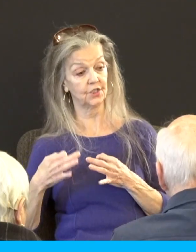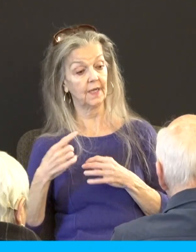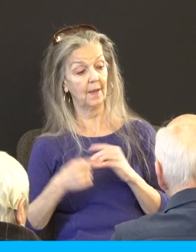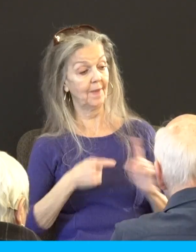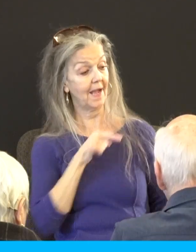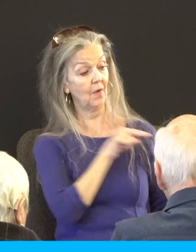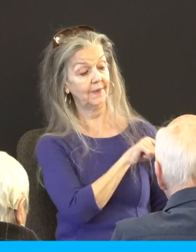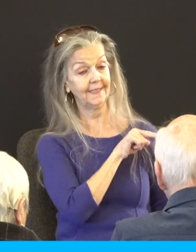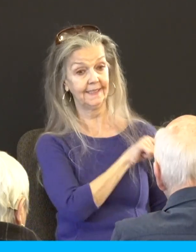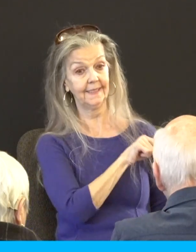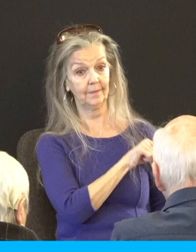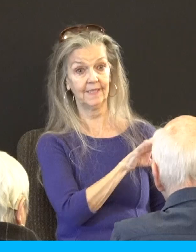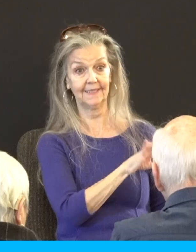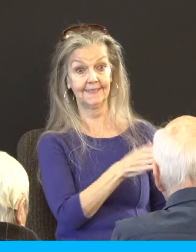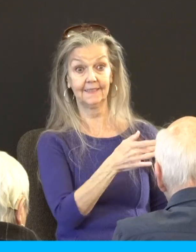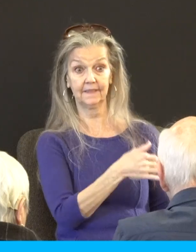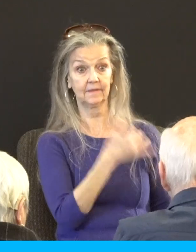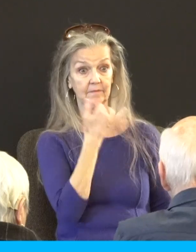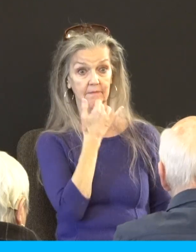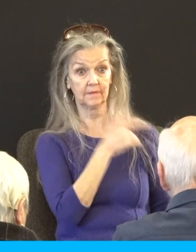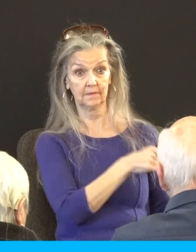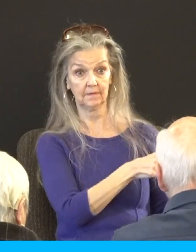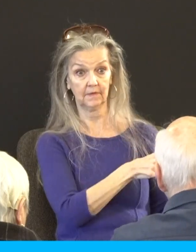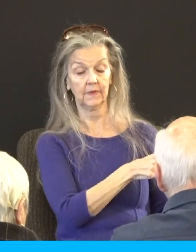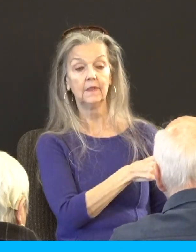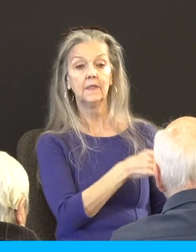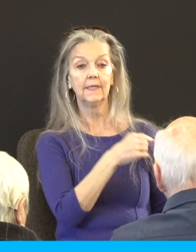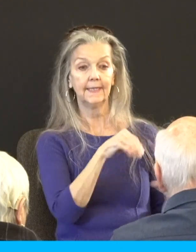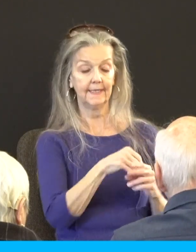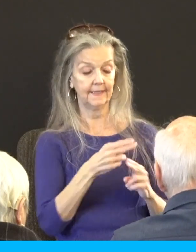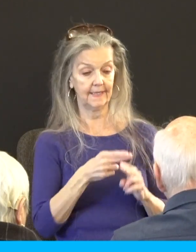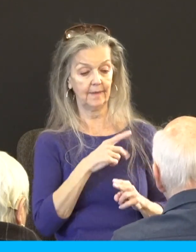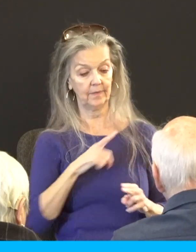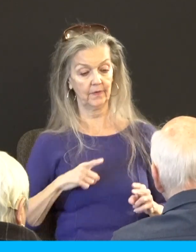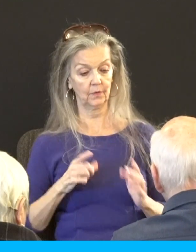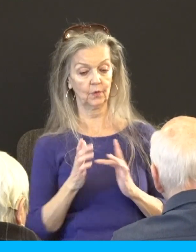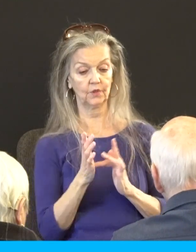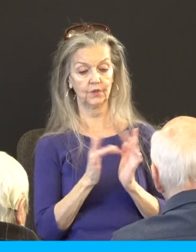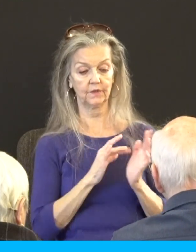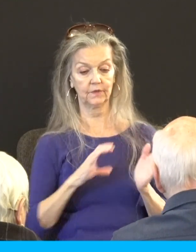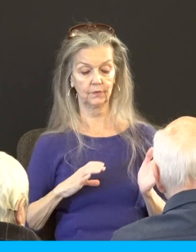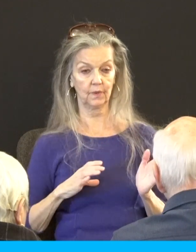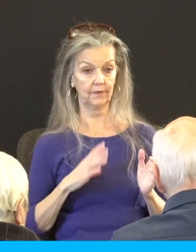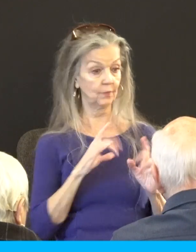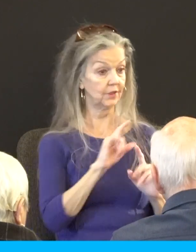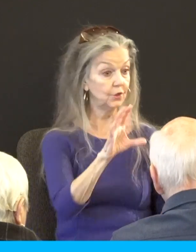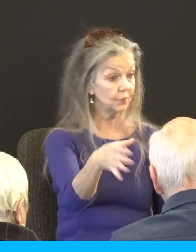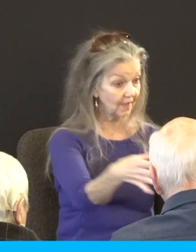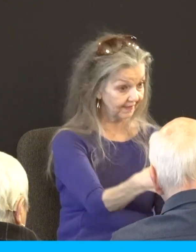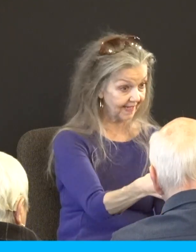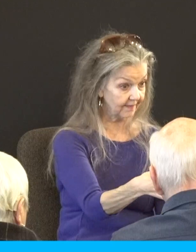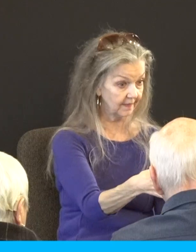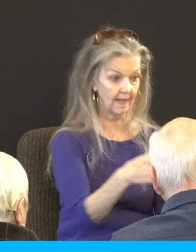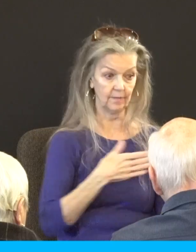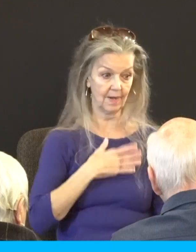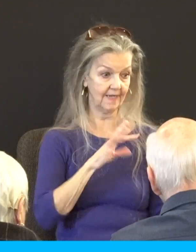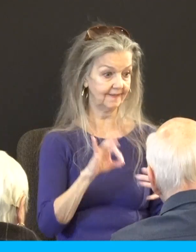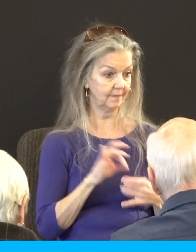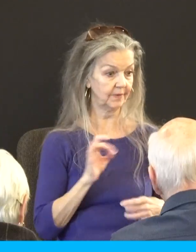has so done this deed. That in the name of our Lord Jesus Christ when you are gathered together and my spirit with the power of our Lord Jesus